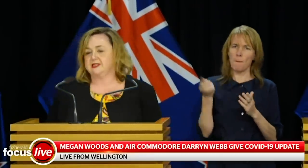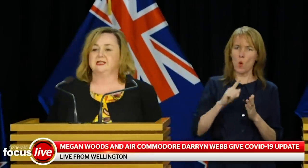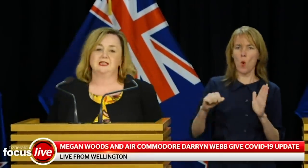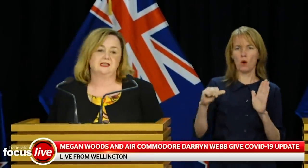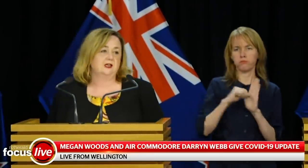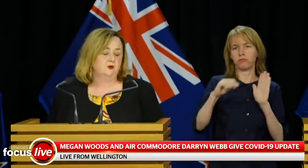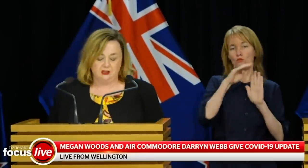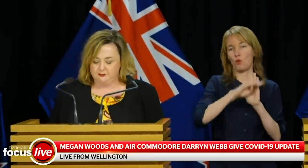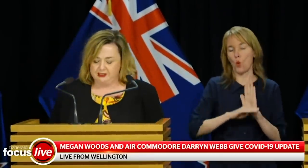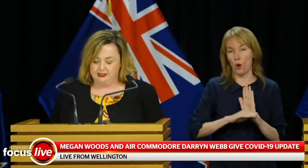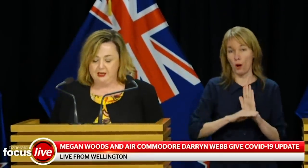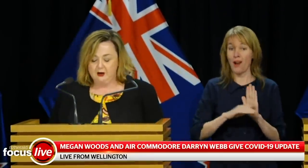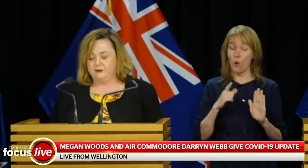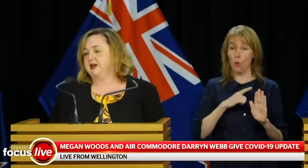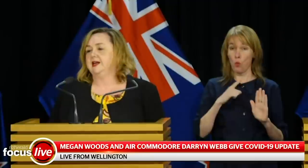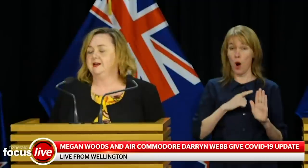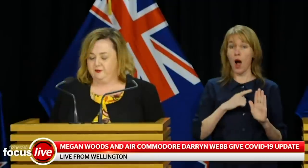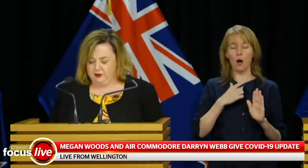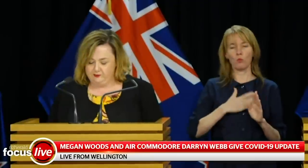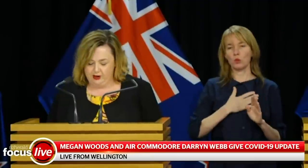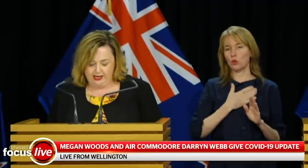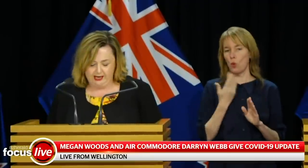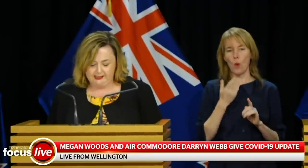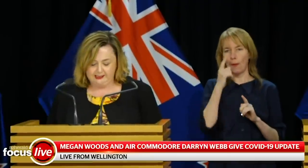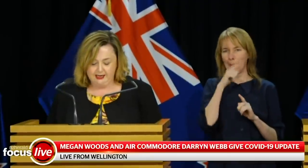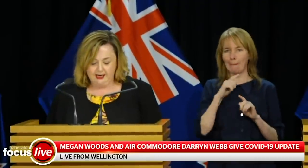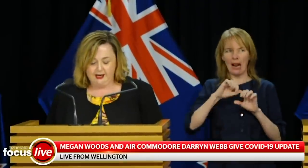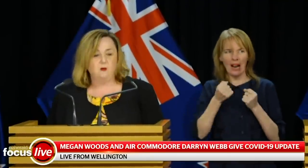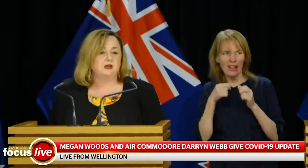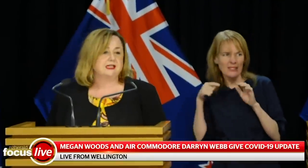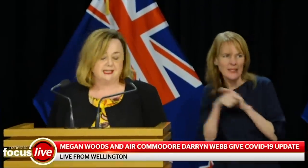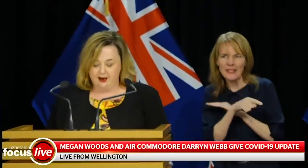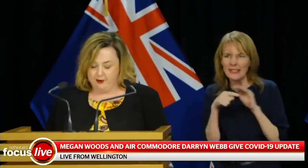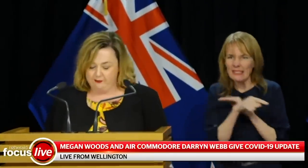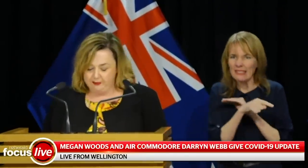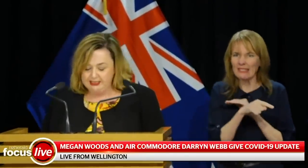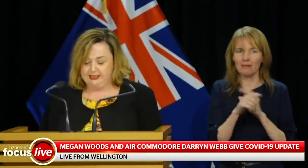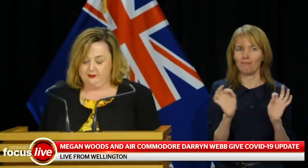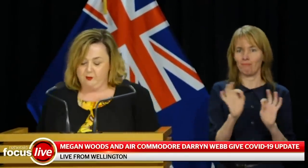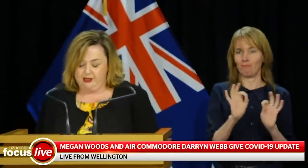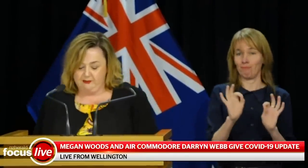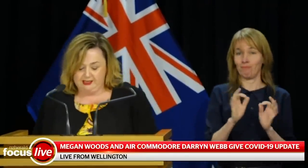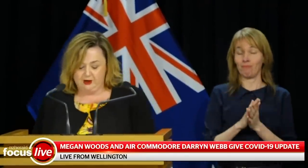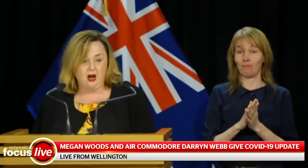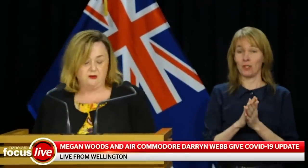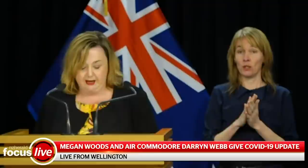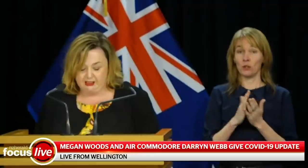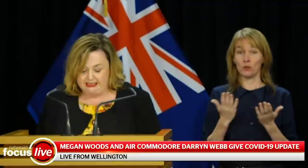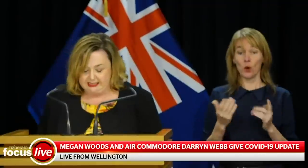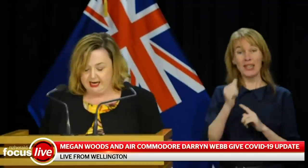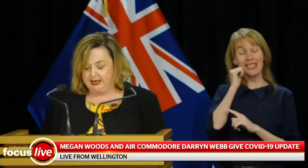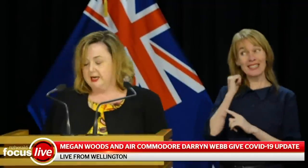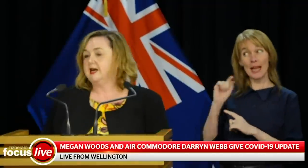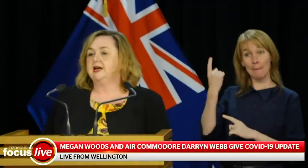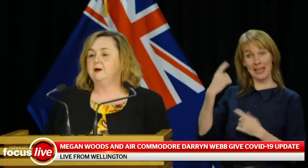isolation facilities in order to prevent any further breakouts. And I want to start by repeating the point the Minister of Health